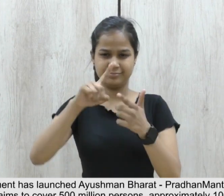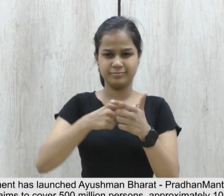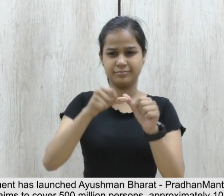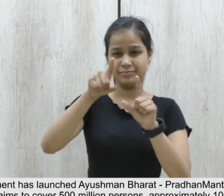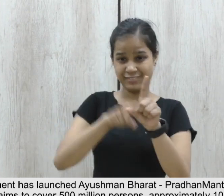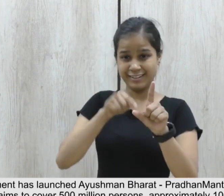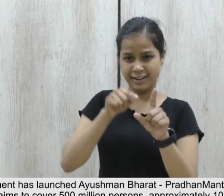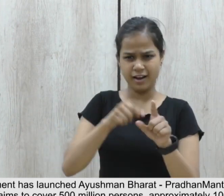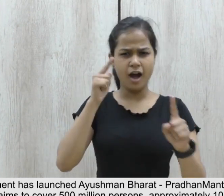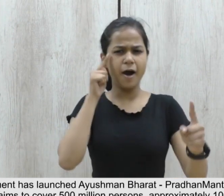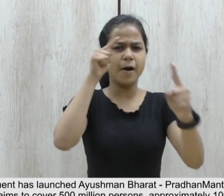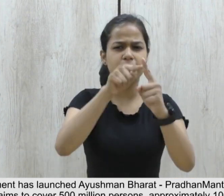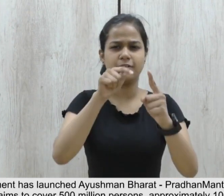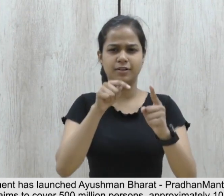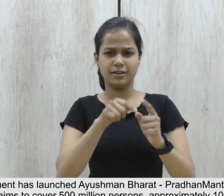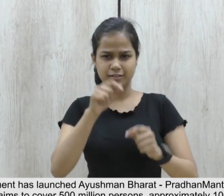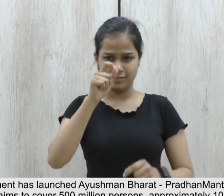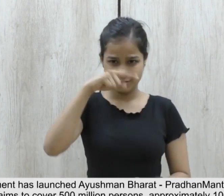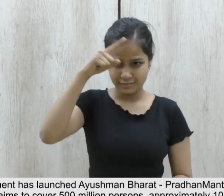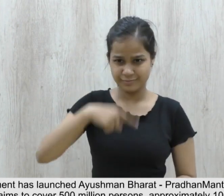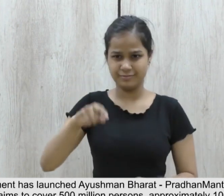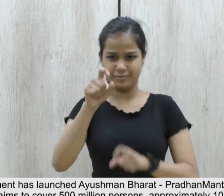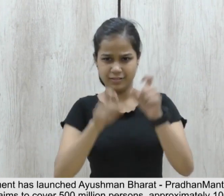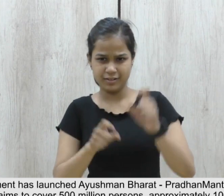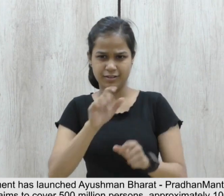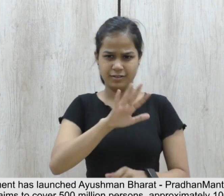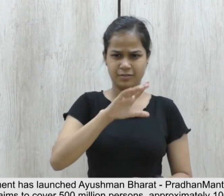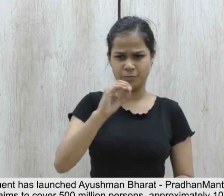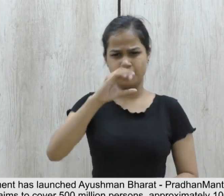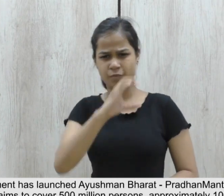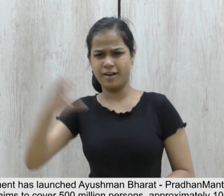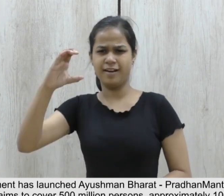Mantri Jan Arogya Yojana which